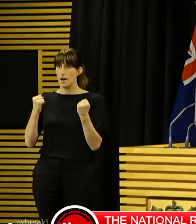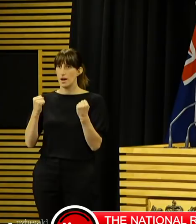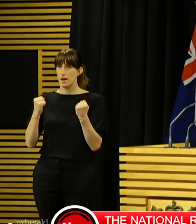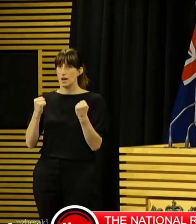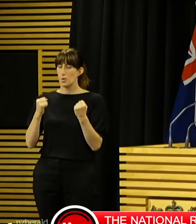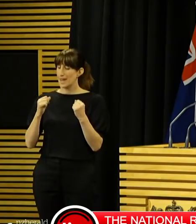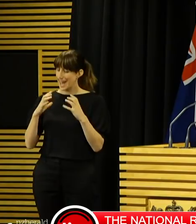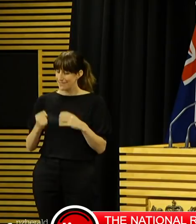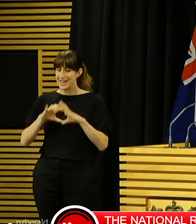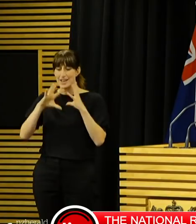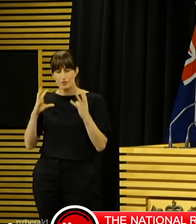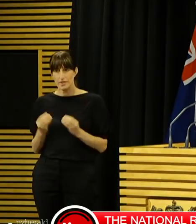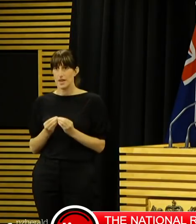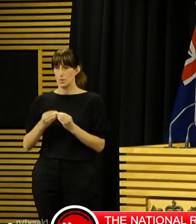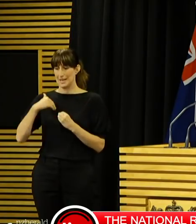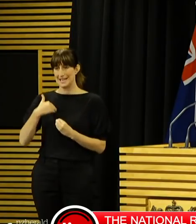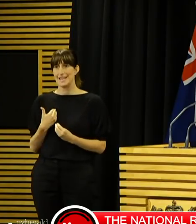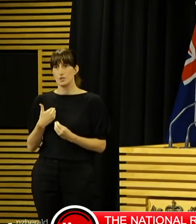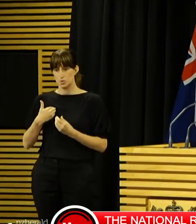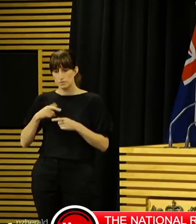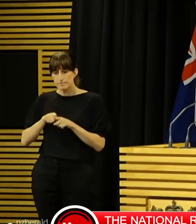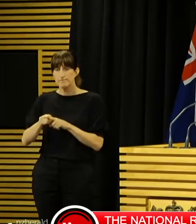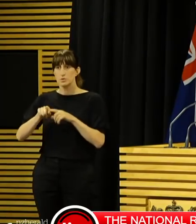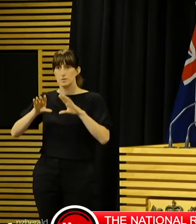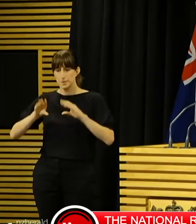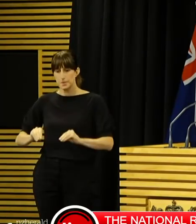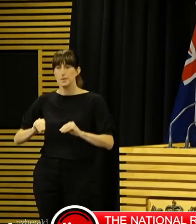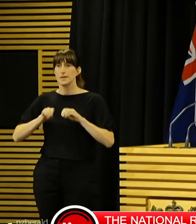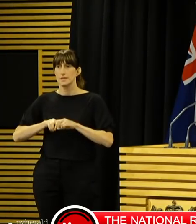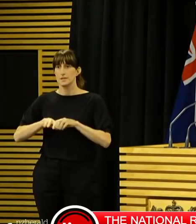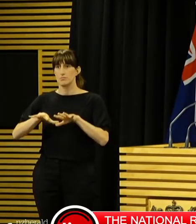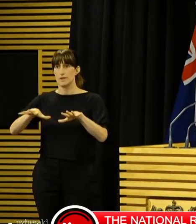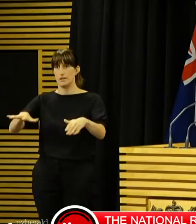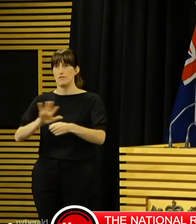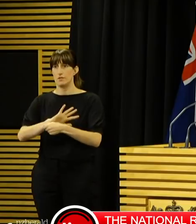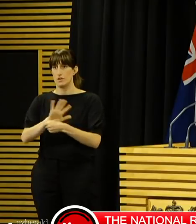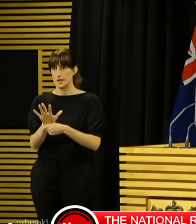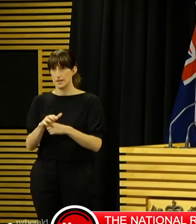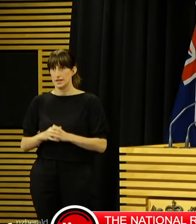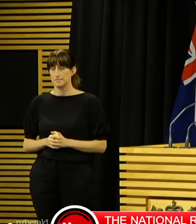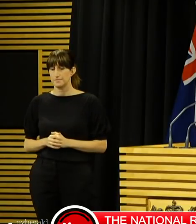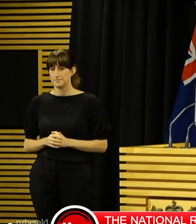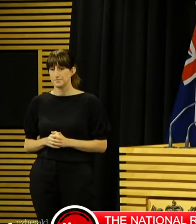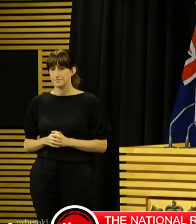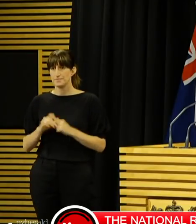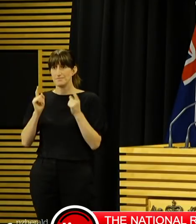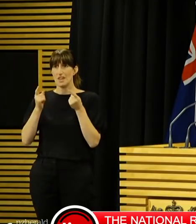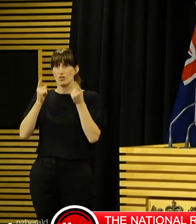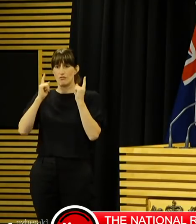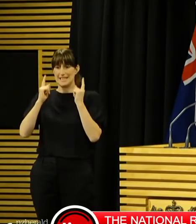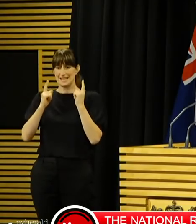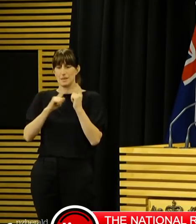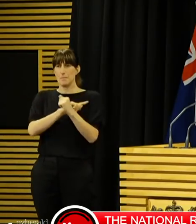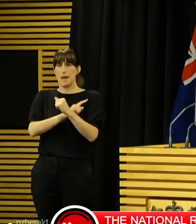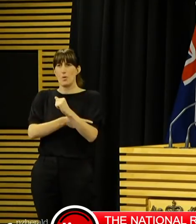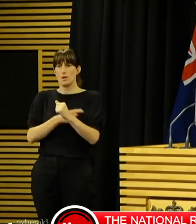all of the tools that we need at our disposal to combat the spread of COVID-19. These powers work as a complementary